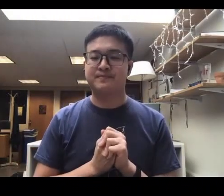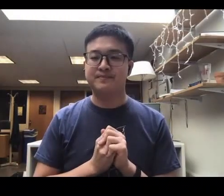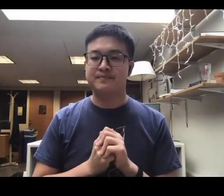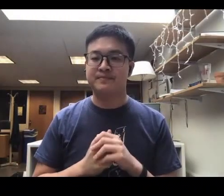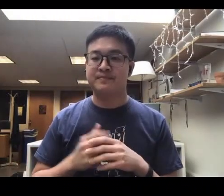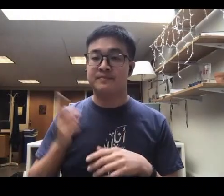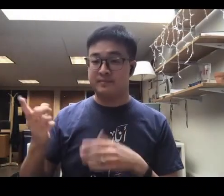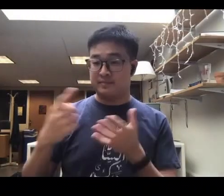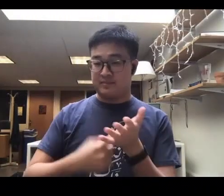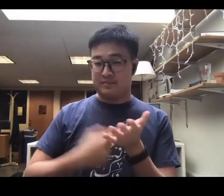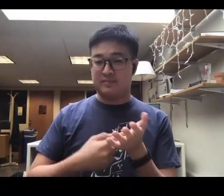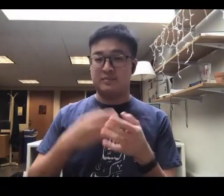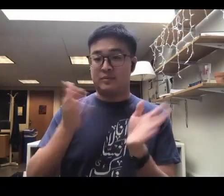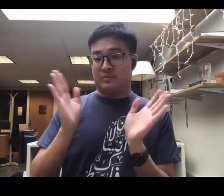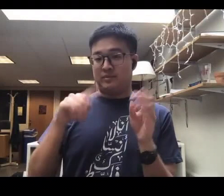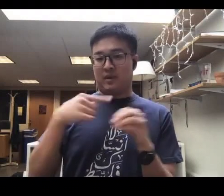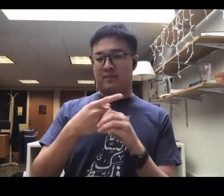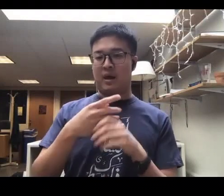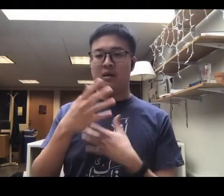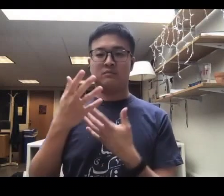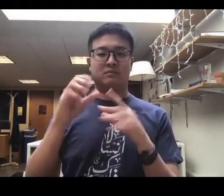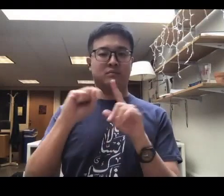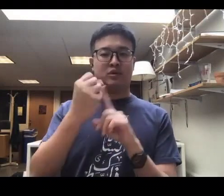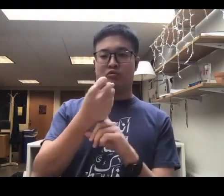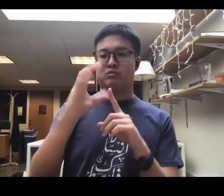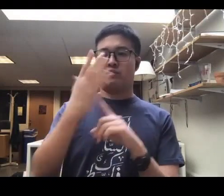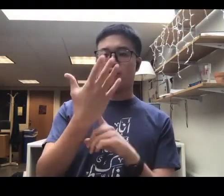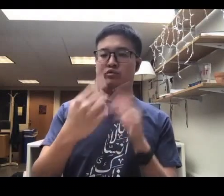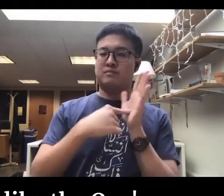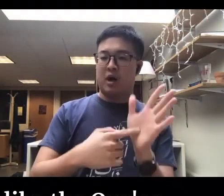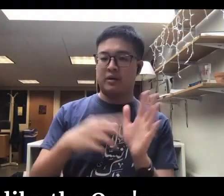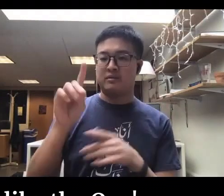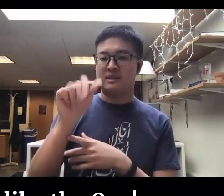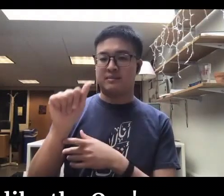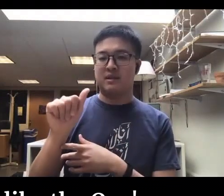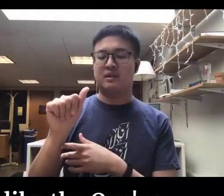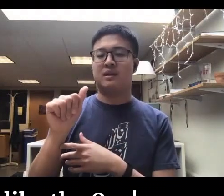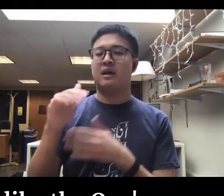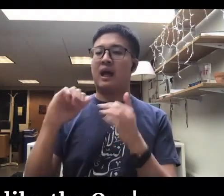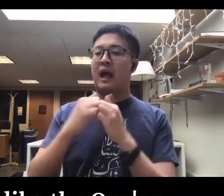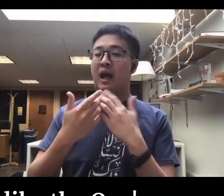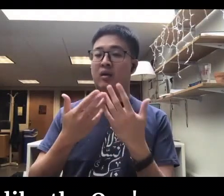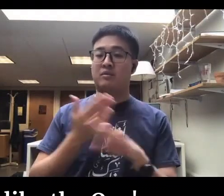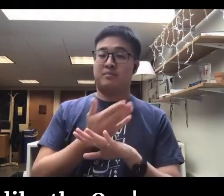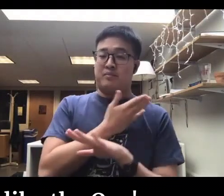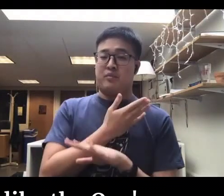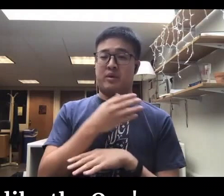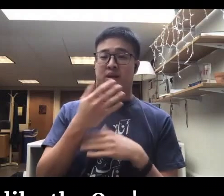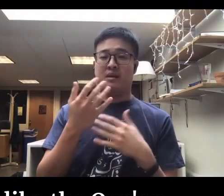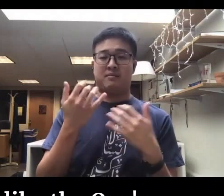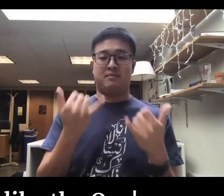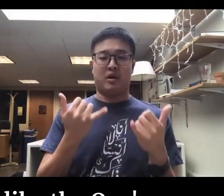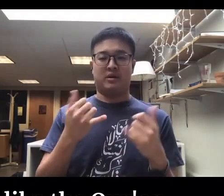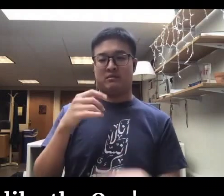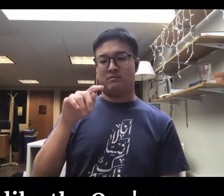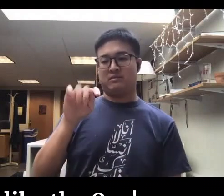Hala will discuss generally about the socio-cultural model of disability, how a pre-modern text like the Quran